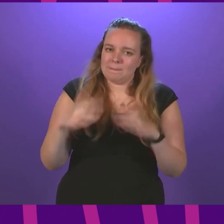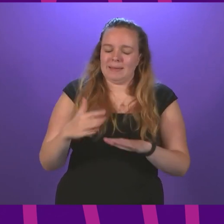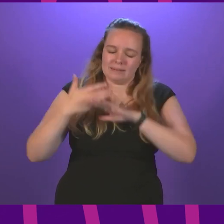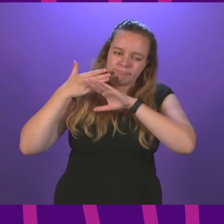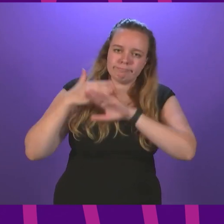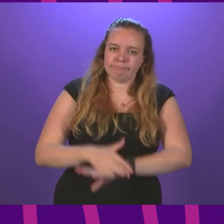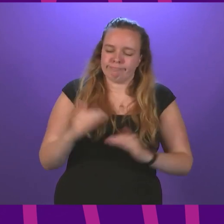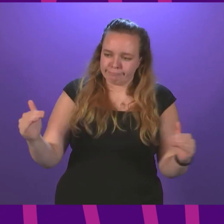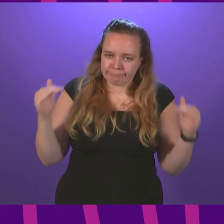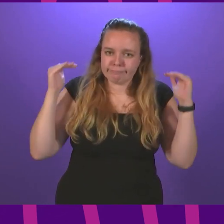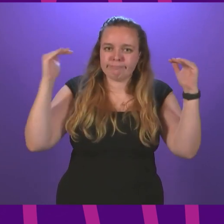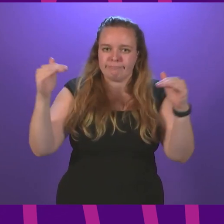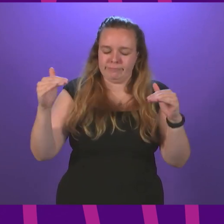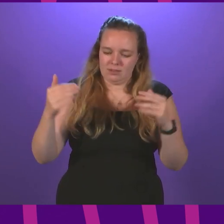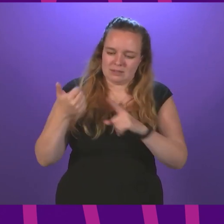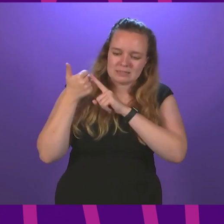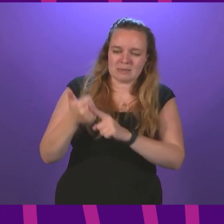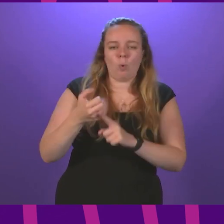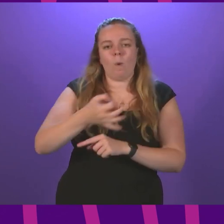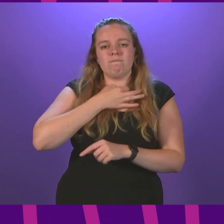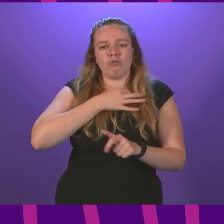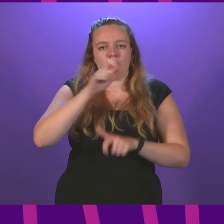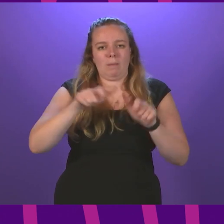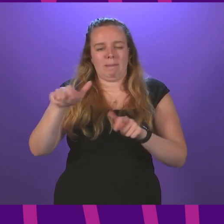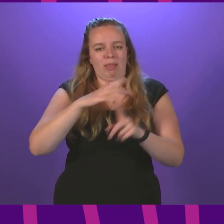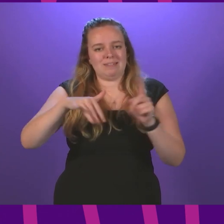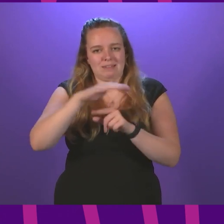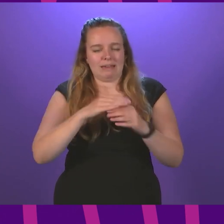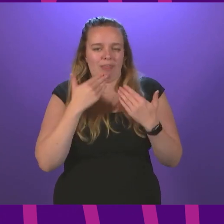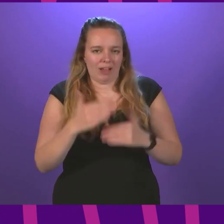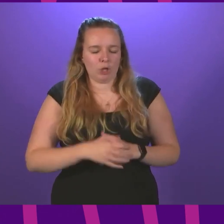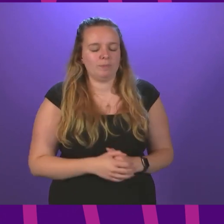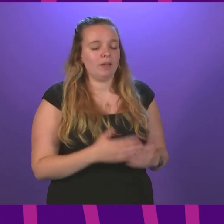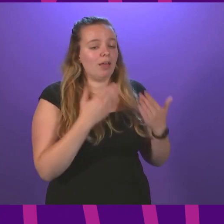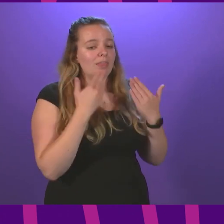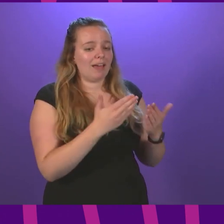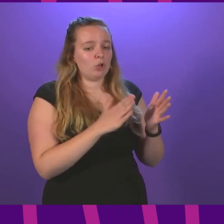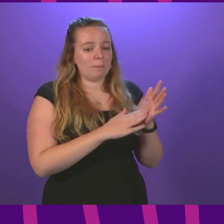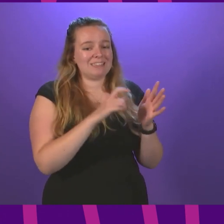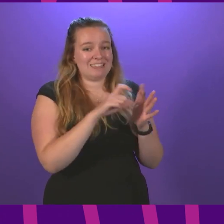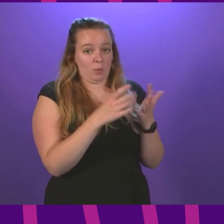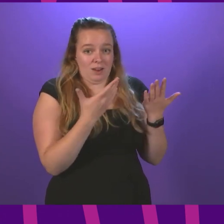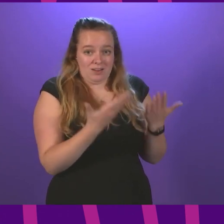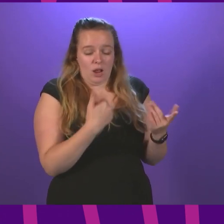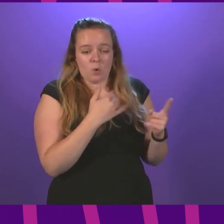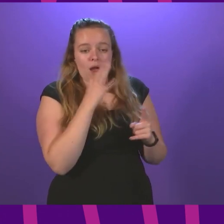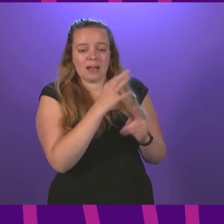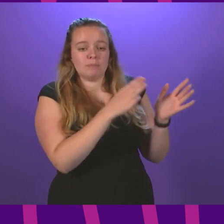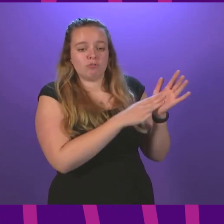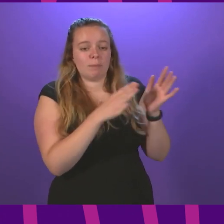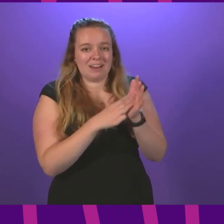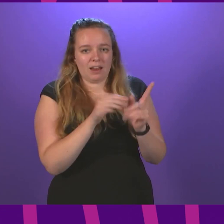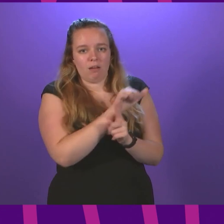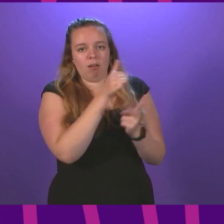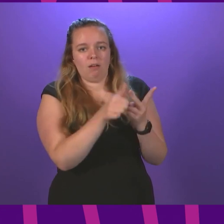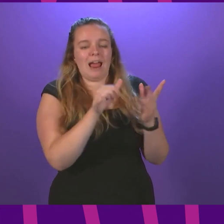beyond in standing up for the most vulnerable in our society. Thank you. Thank you, Ms Dowie. I now call on Marie McNair, will be